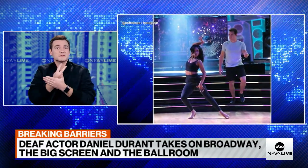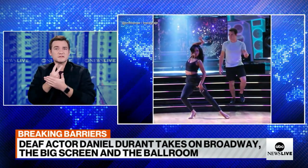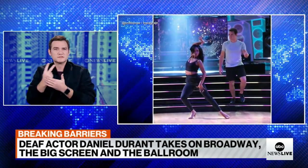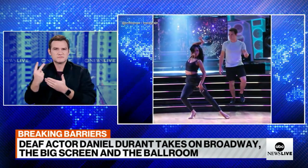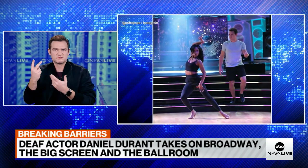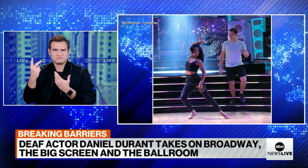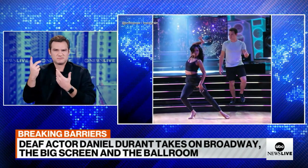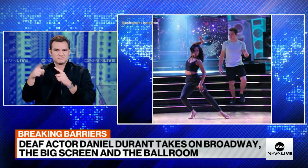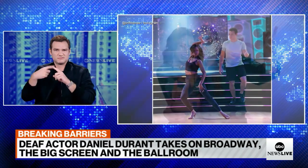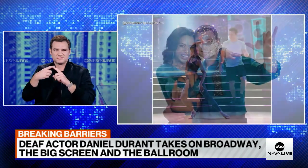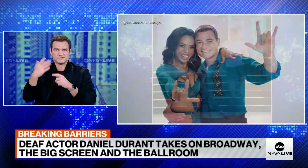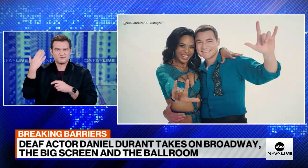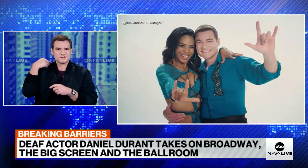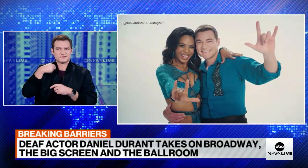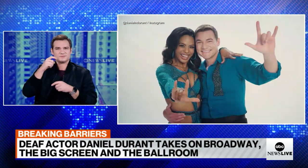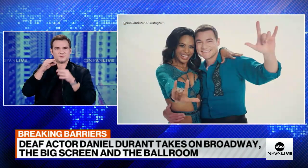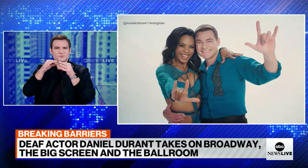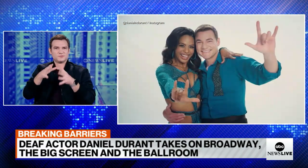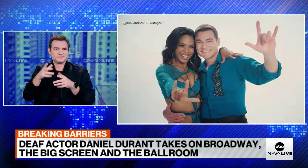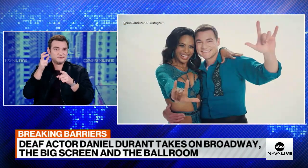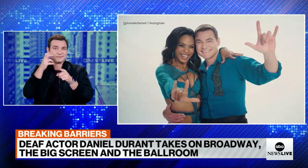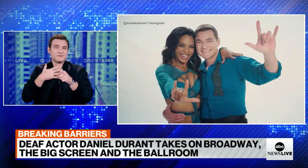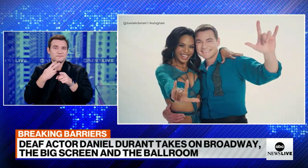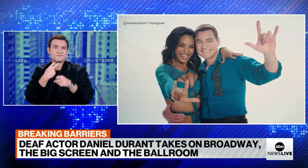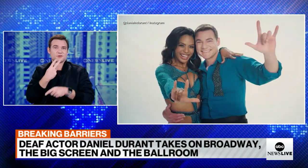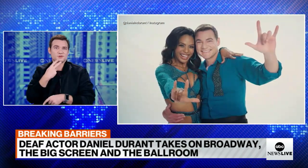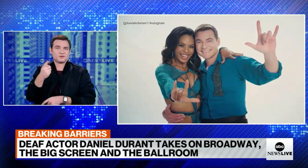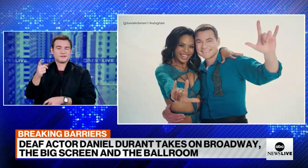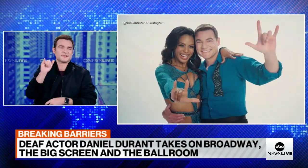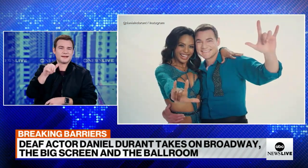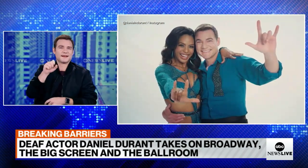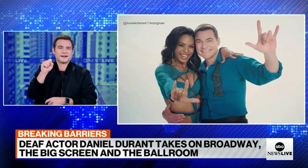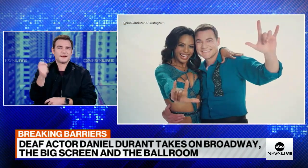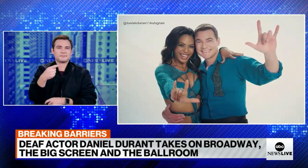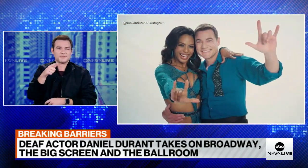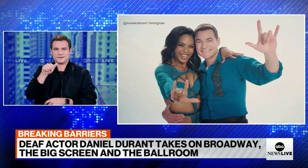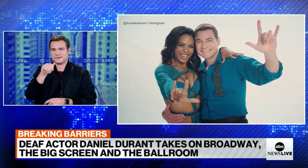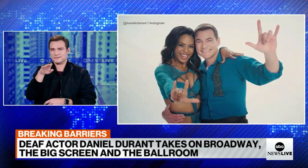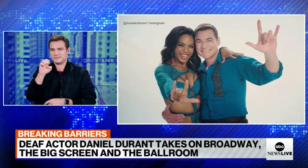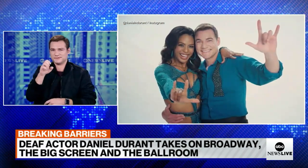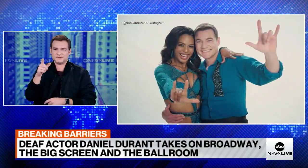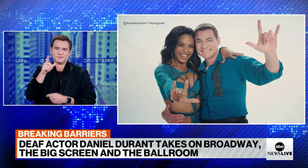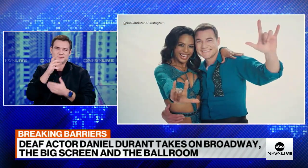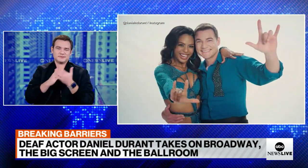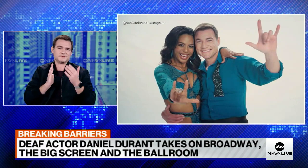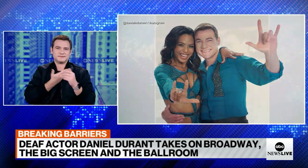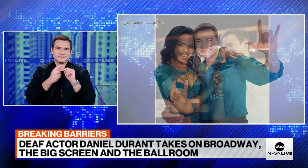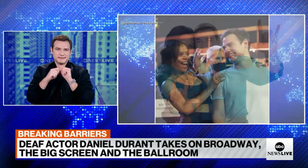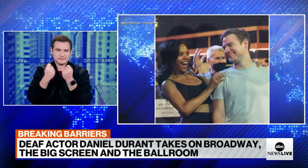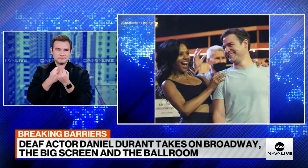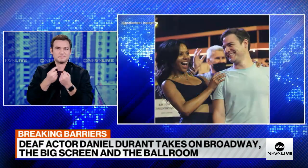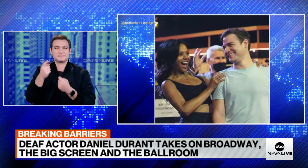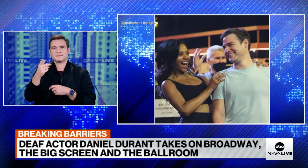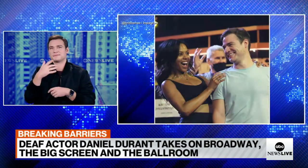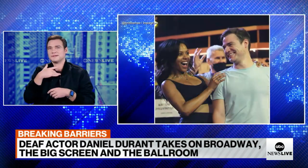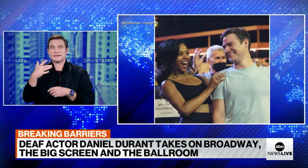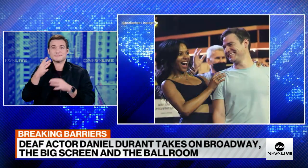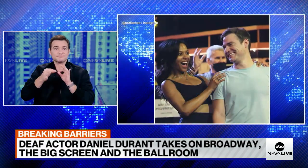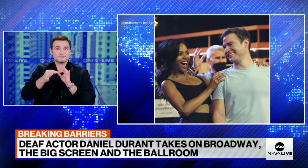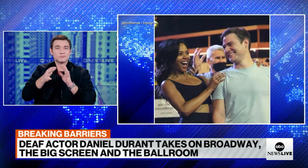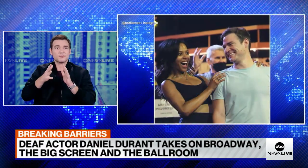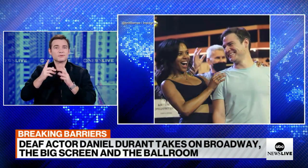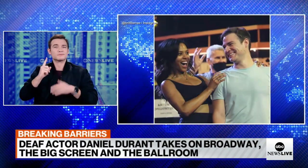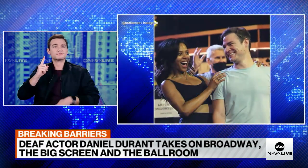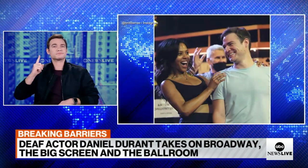I taught her, and as the weeks went by, you hear my voice here, my interpreter, that's Gabe. And he's part of our team.